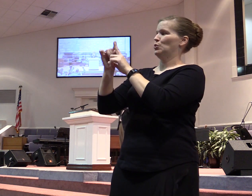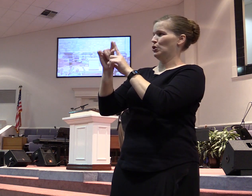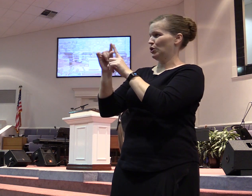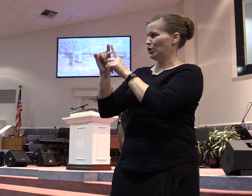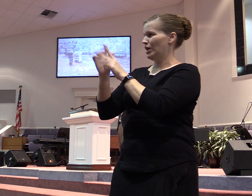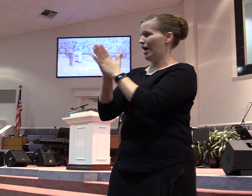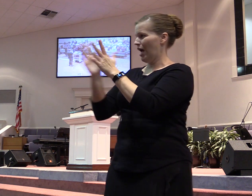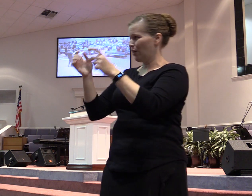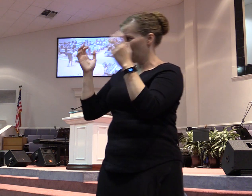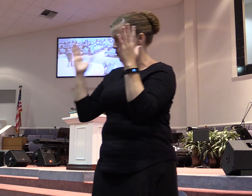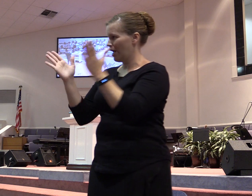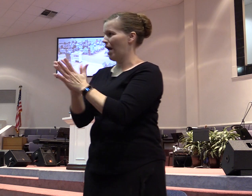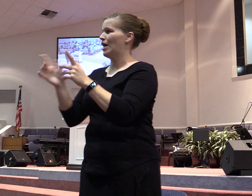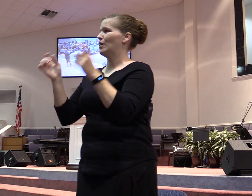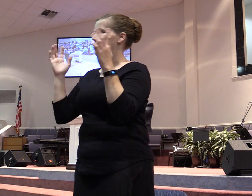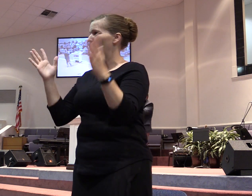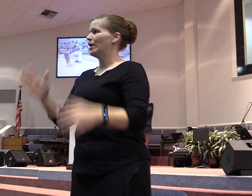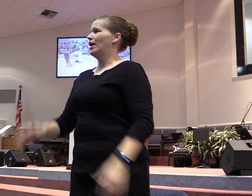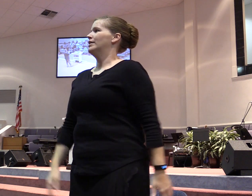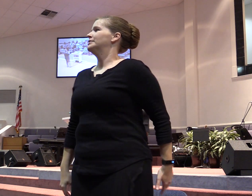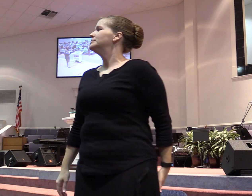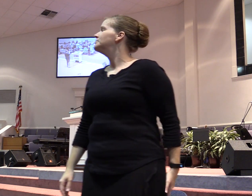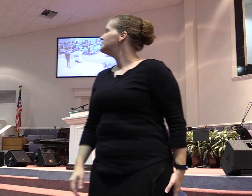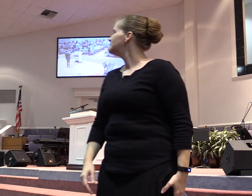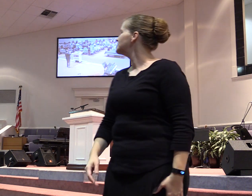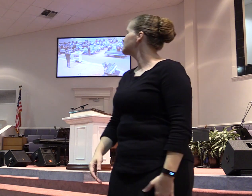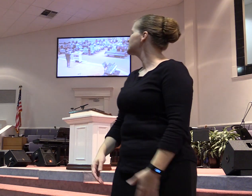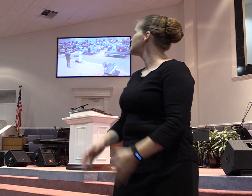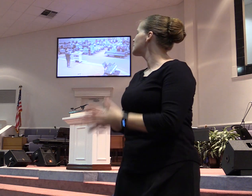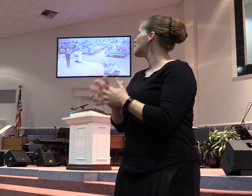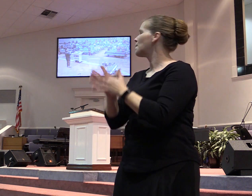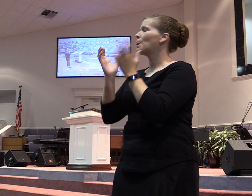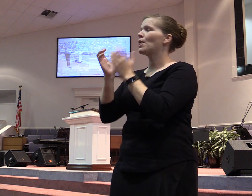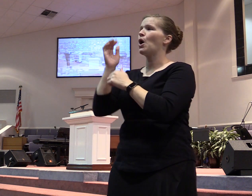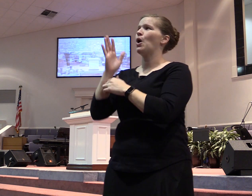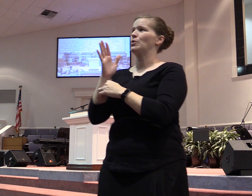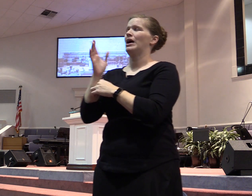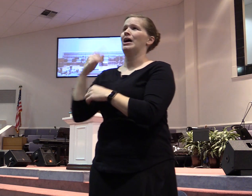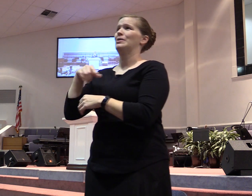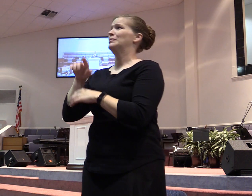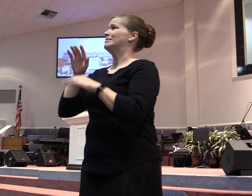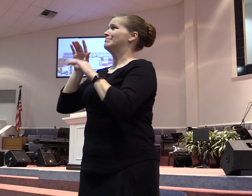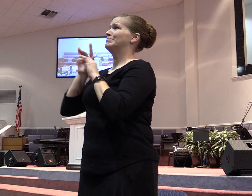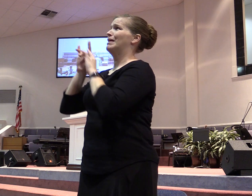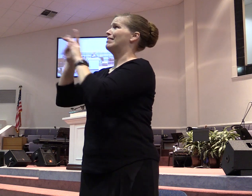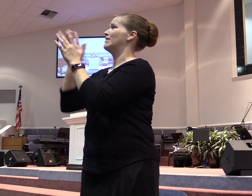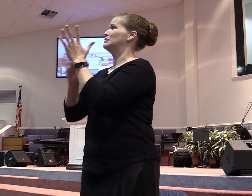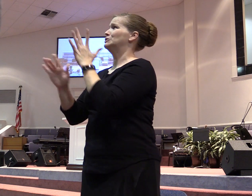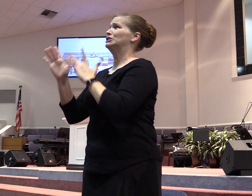Hallelujah. Hallelujah. Hallelujah. Oh God we love you Jesus. We